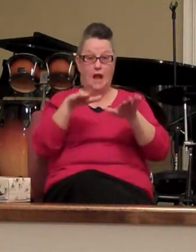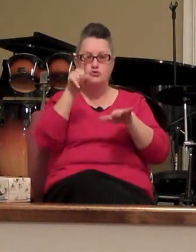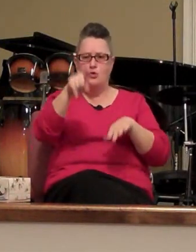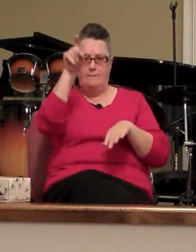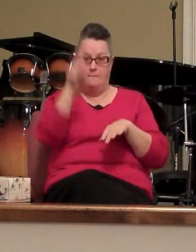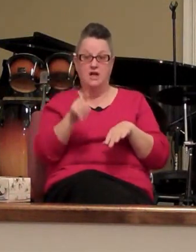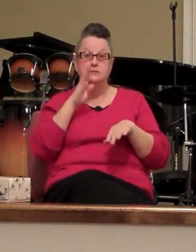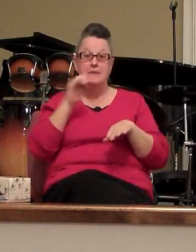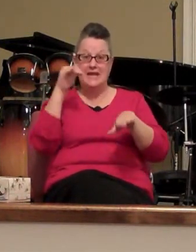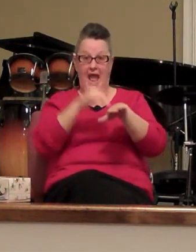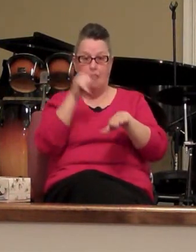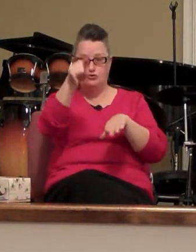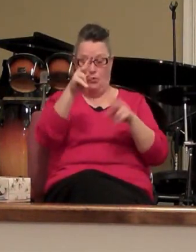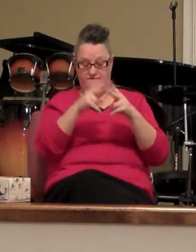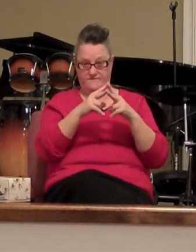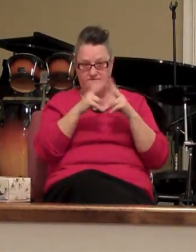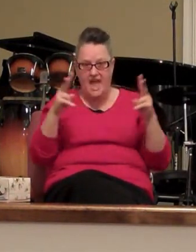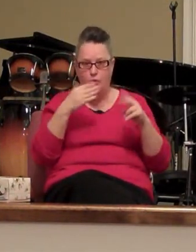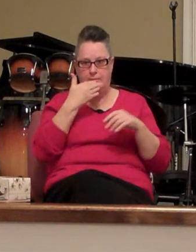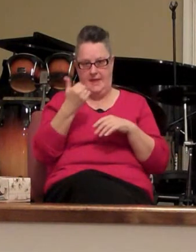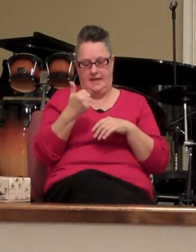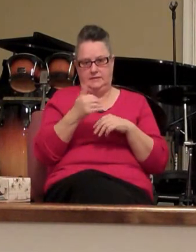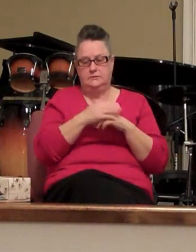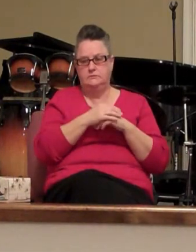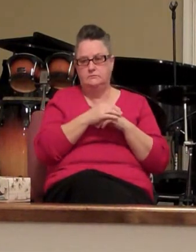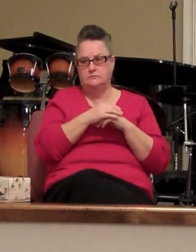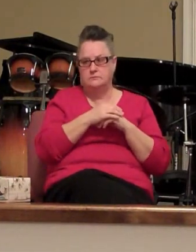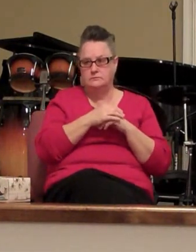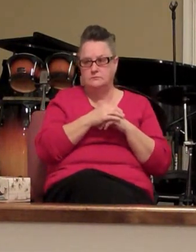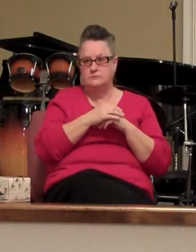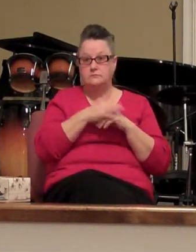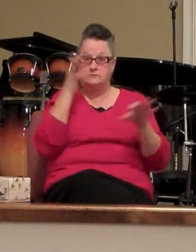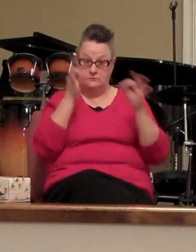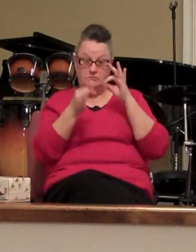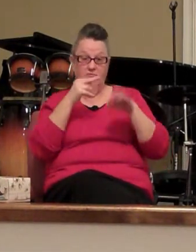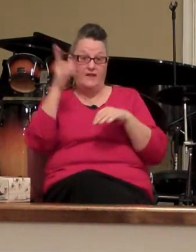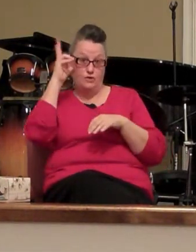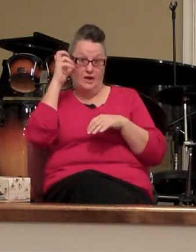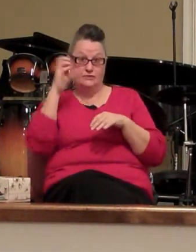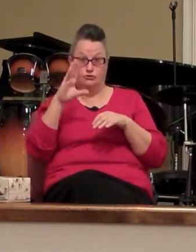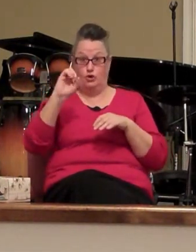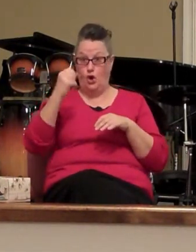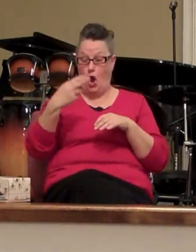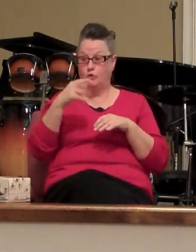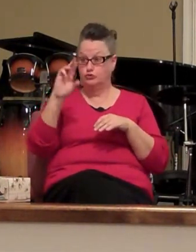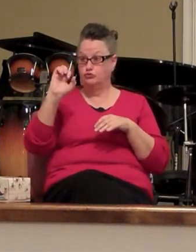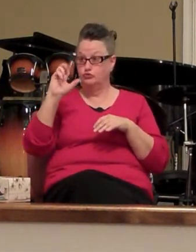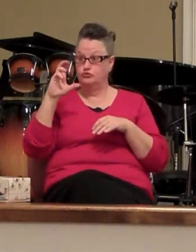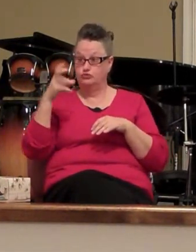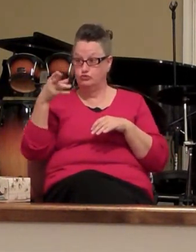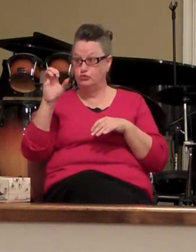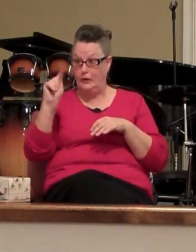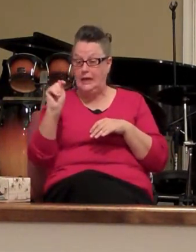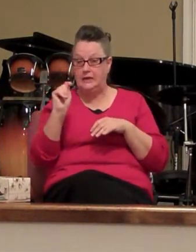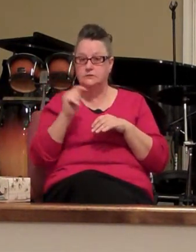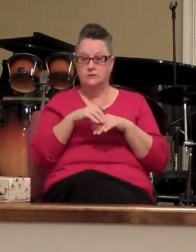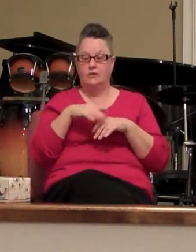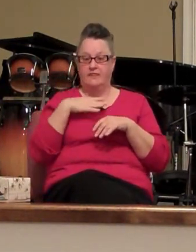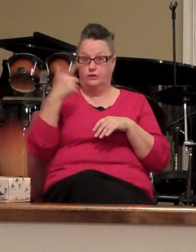at your very best if you listen to coach Rick which is the University of Georgia Bulldogs that got